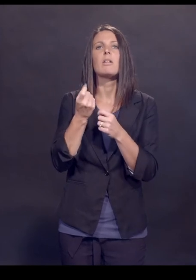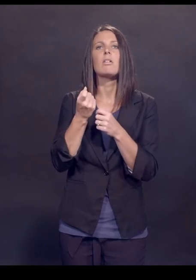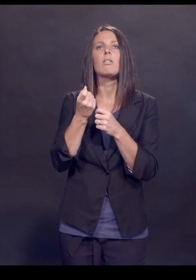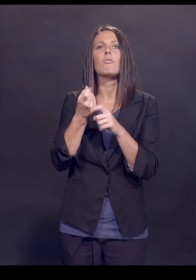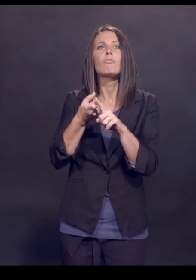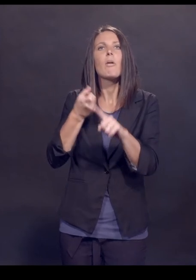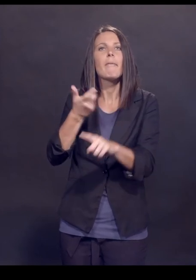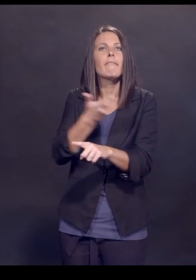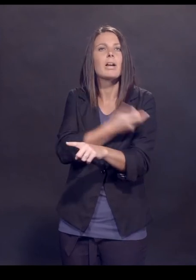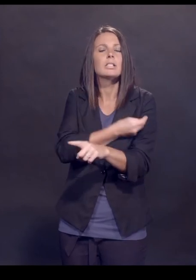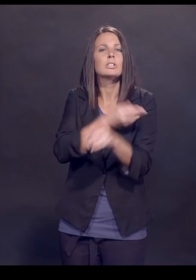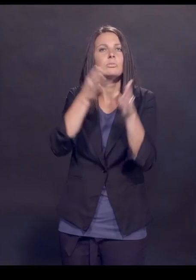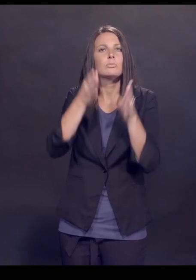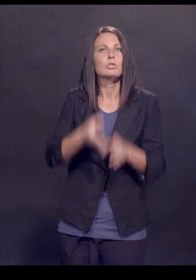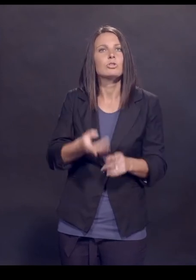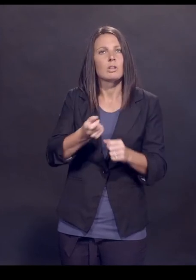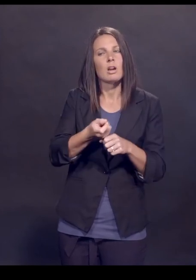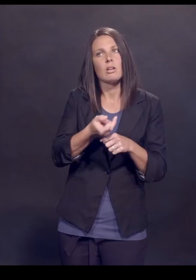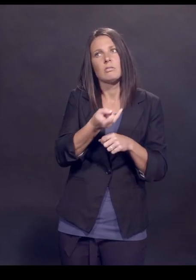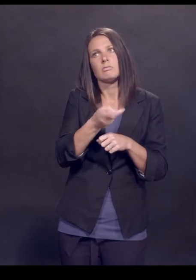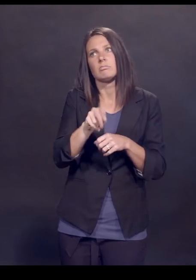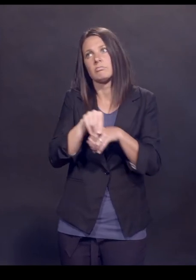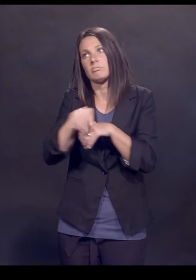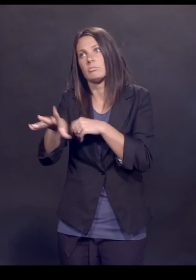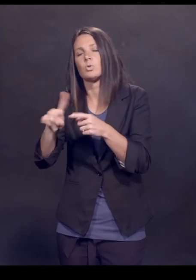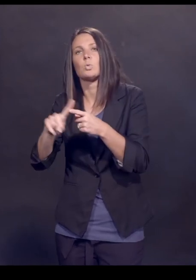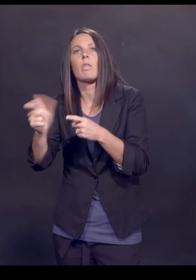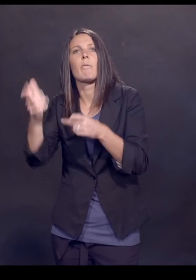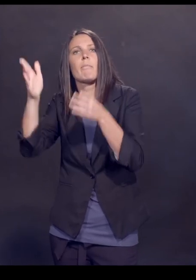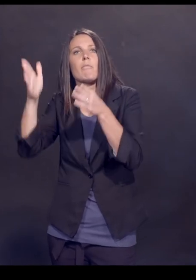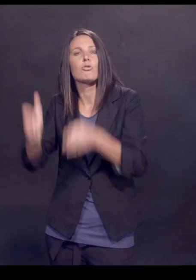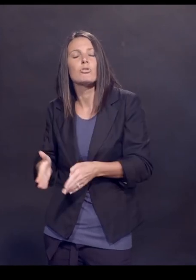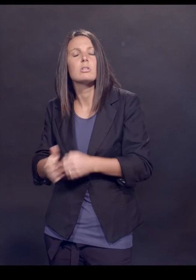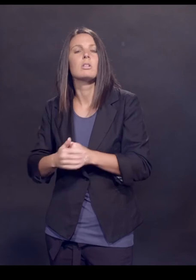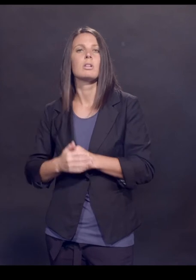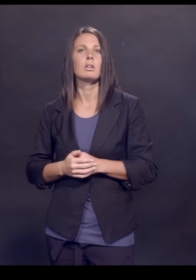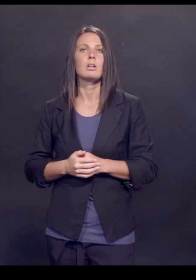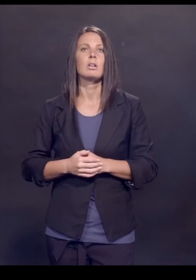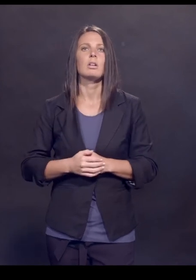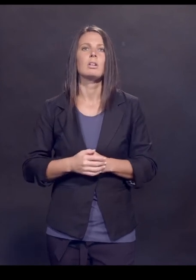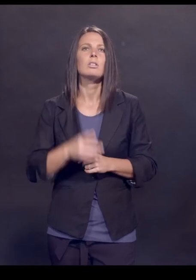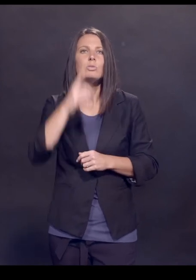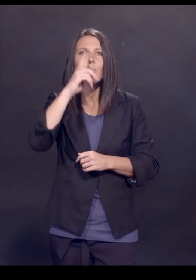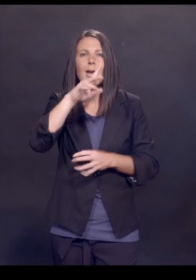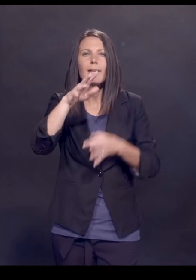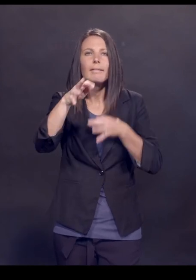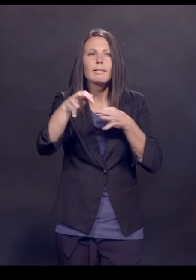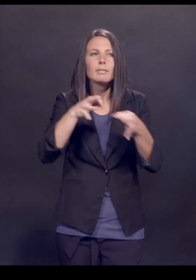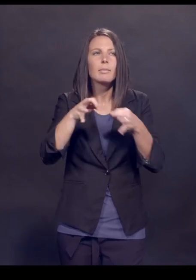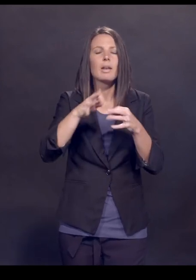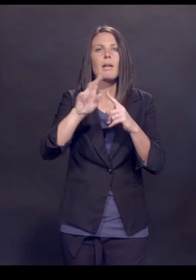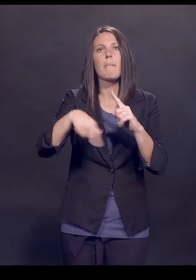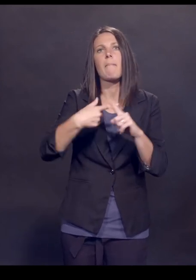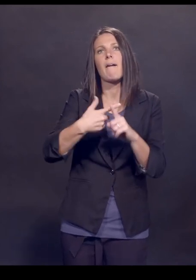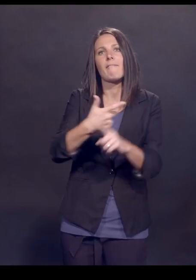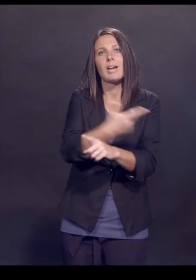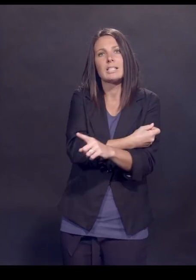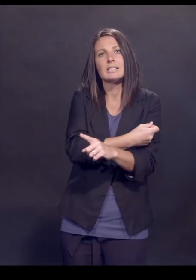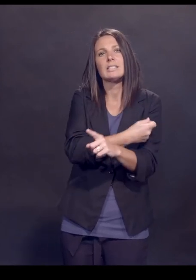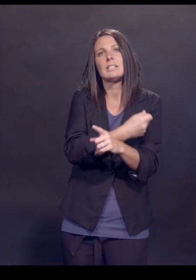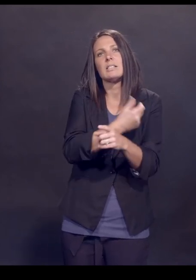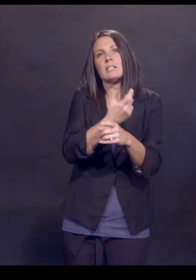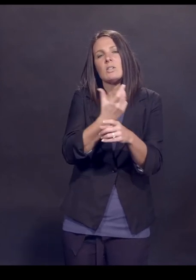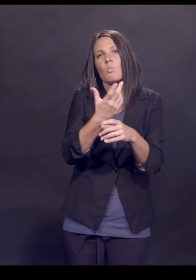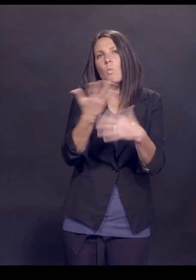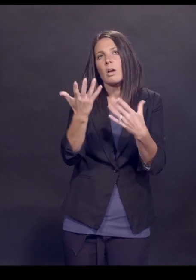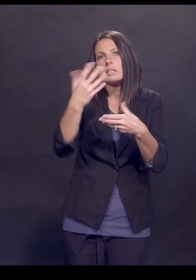vaccinated person that could be transmitted to someone else. And so that, um, can you speak to, uh, the vaccine components